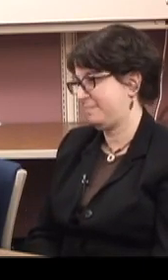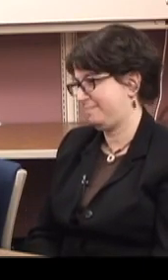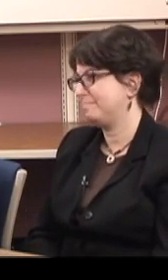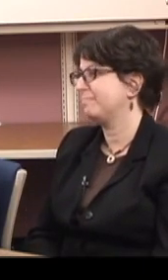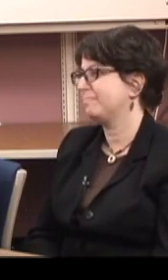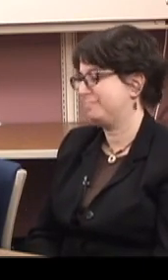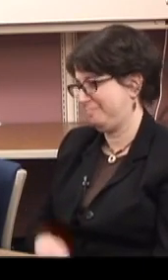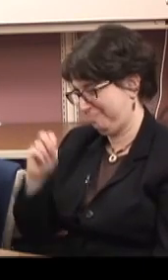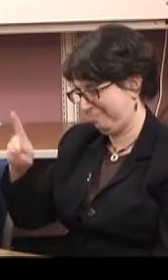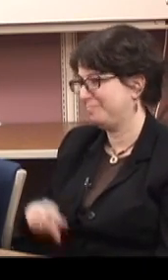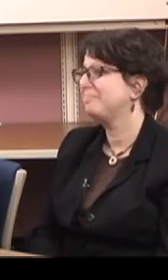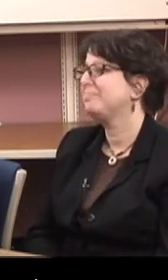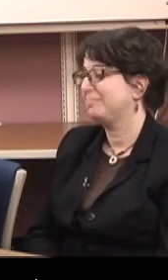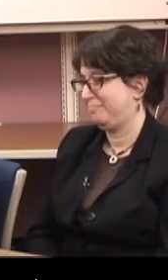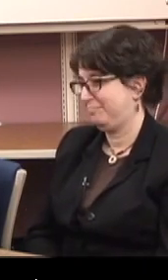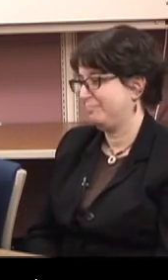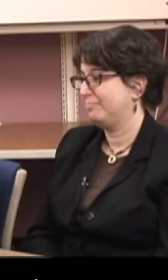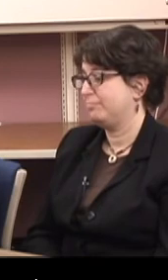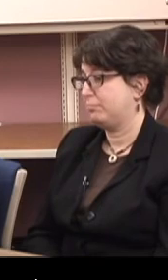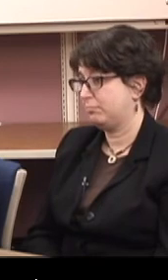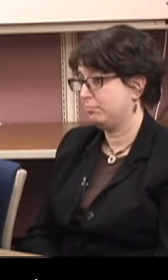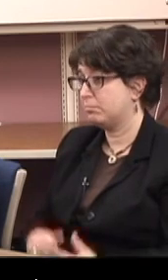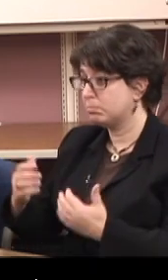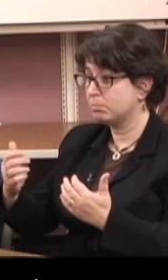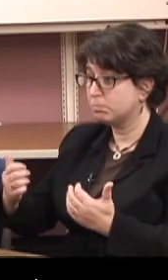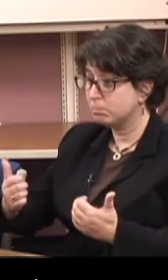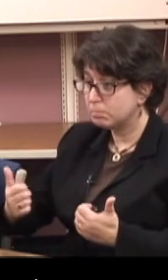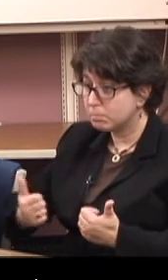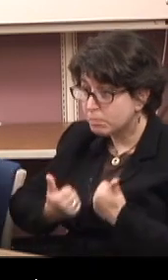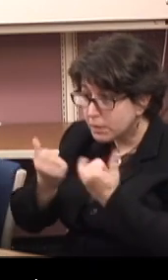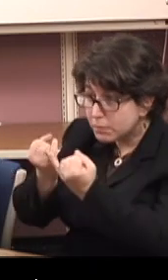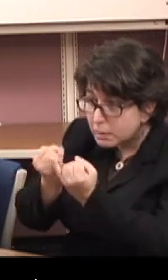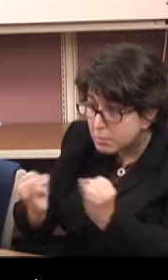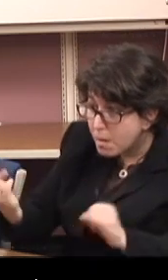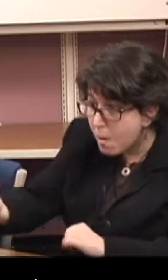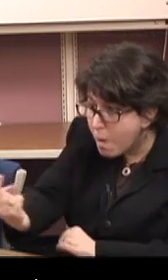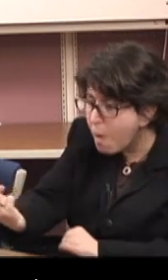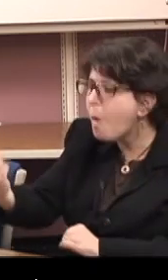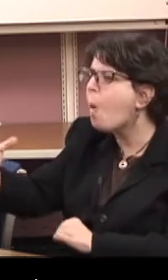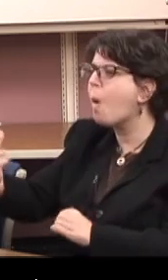Boston. Okay. Do you live on your own? Do you live with family, friends?